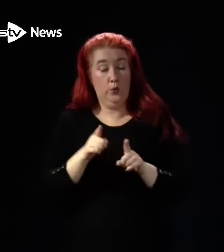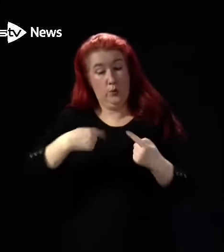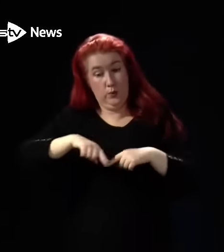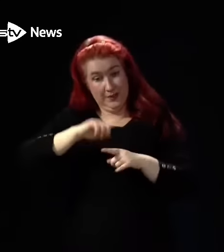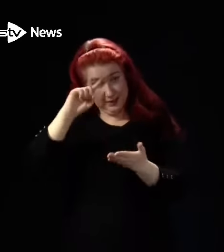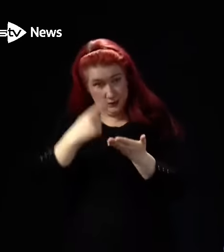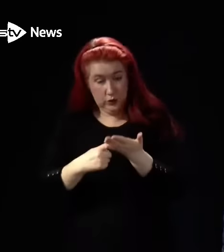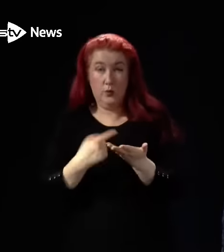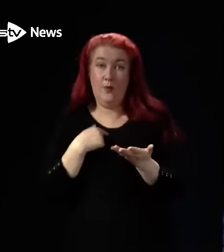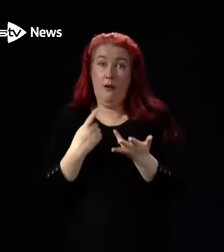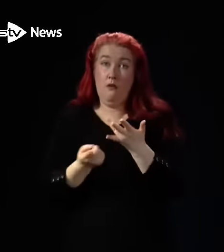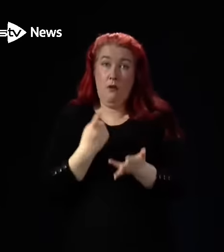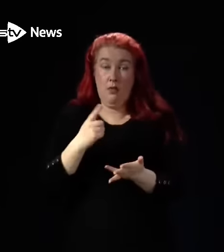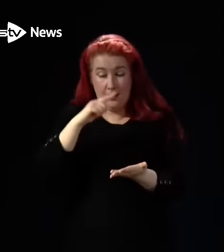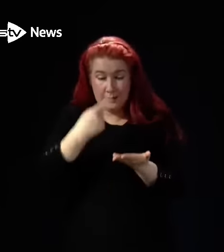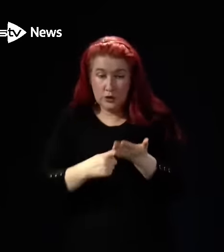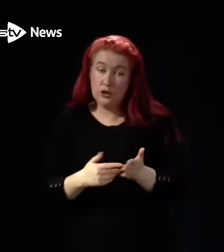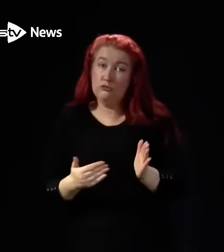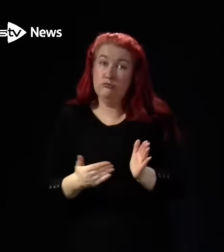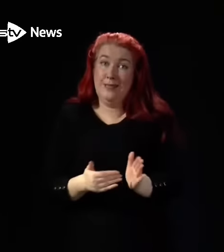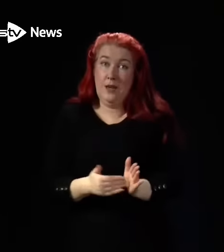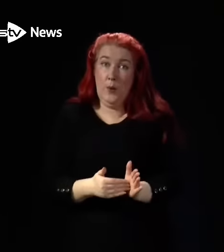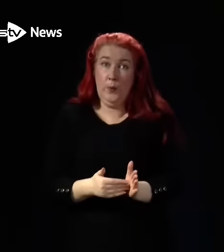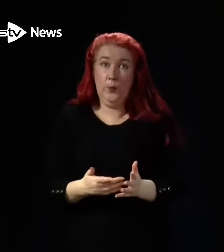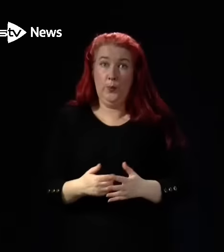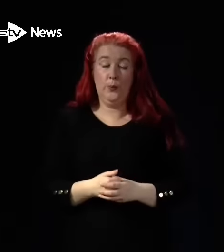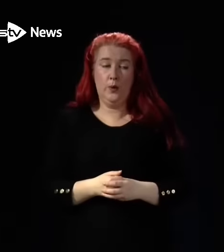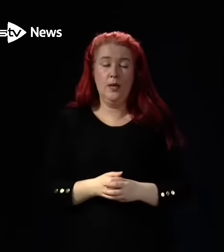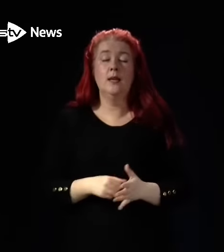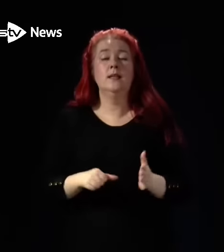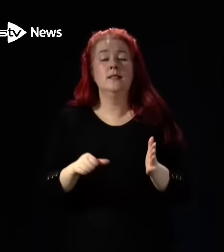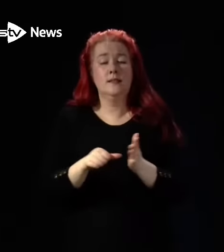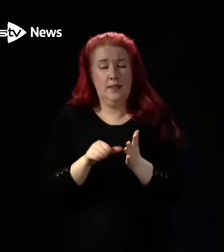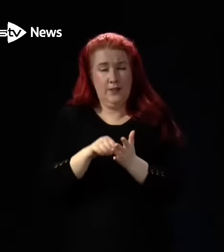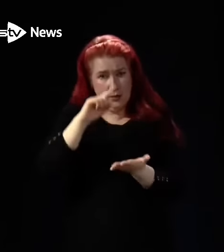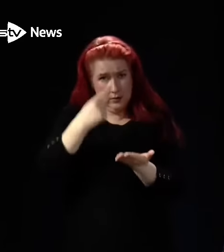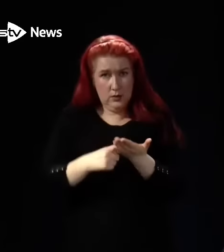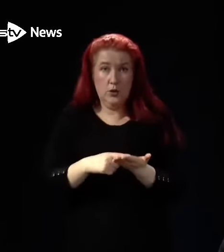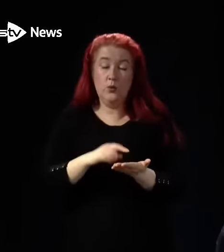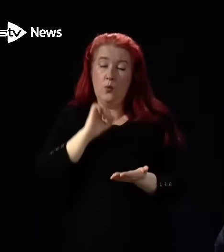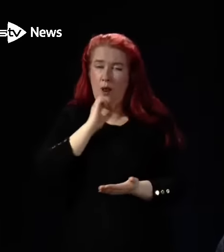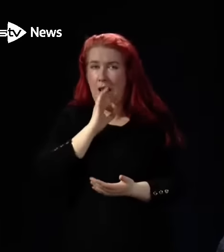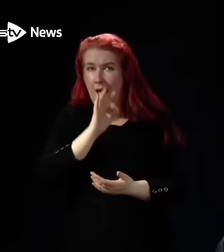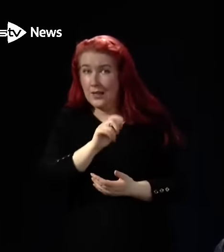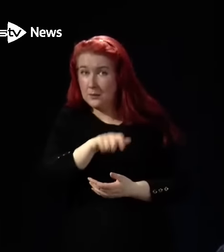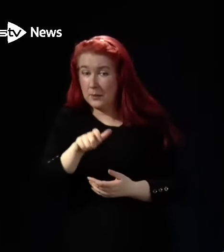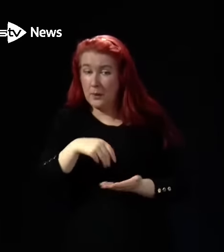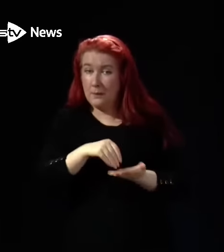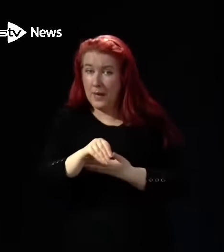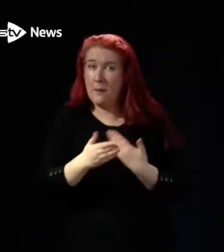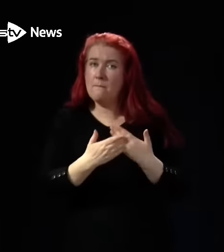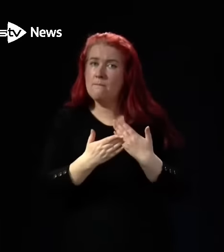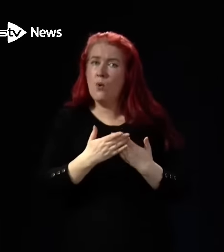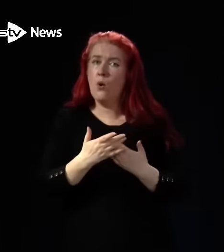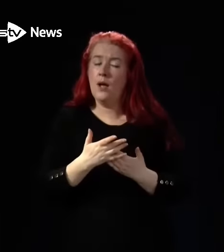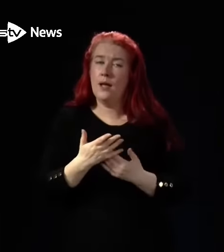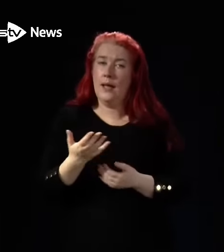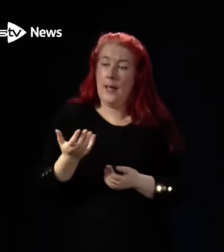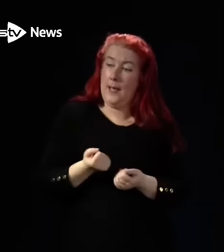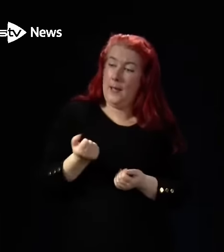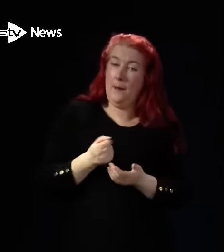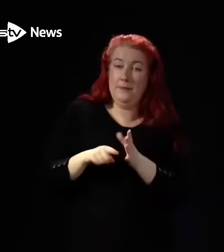of taking another decision right now – difficult decisions to ask people to pay more in income tax so that we can